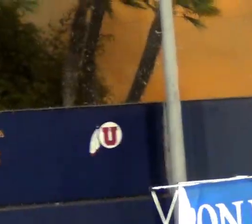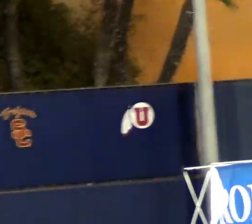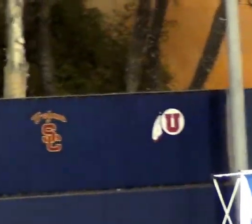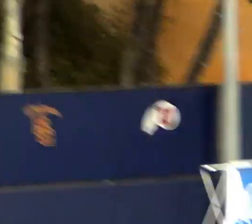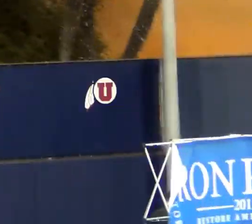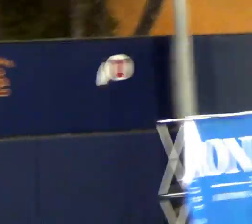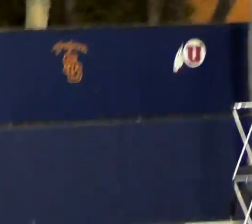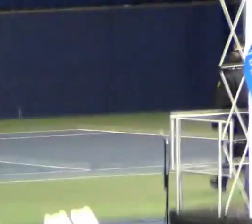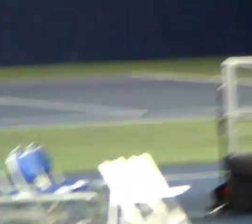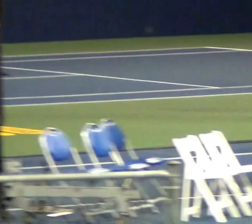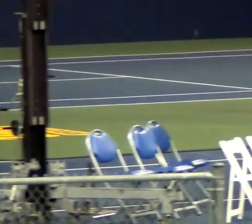America should